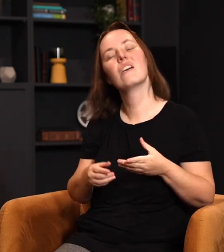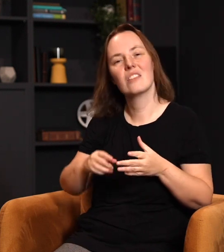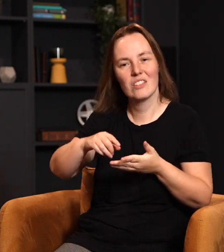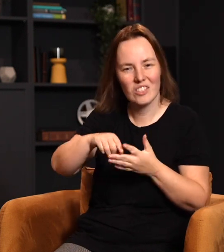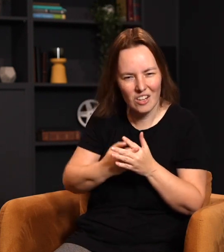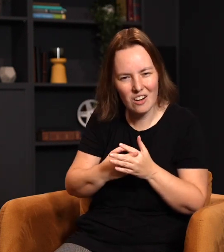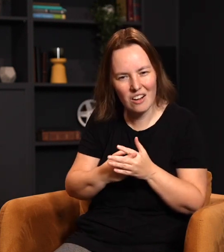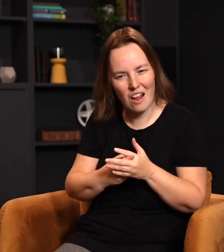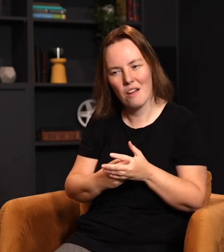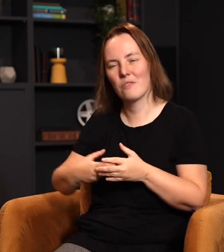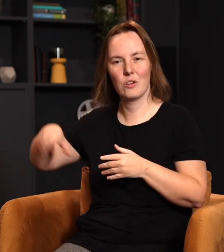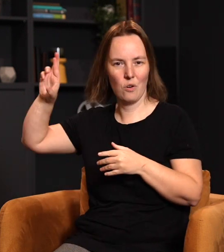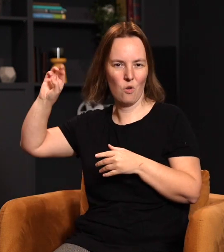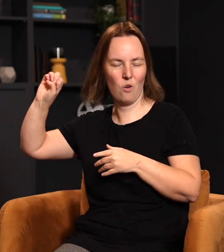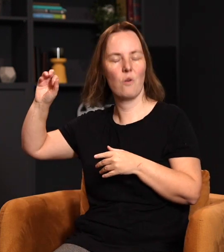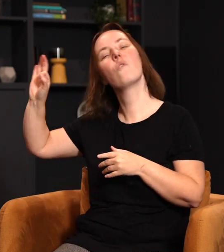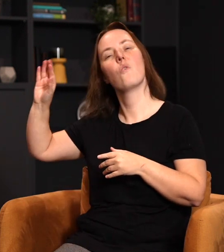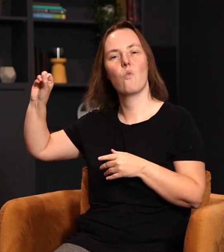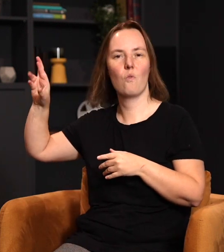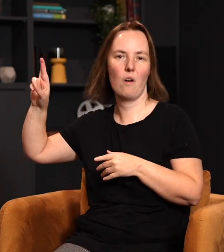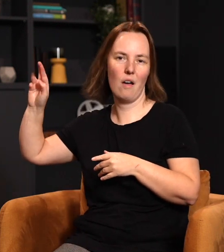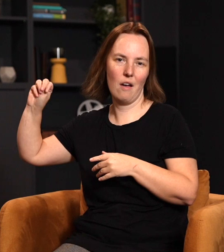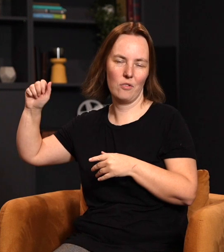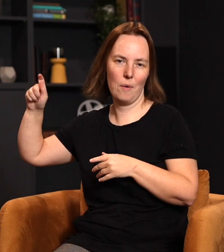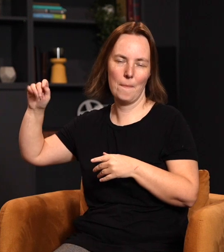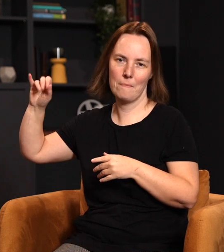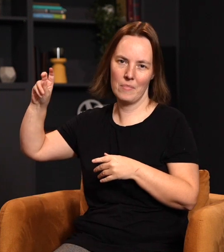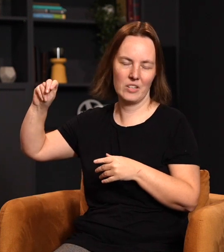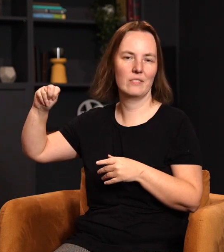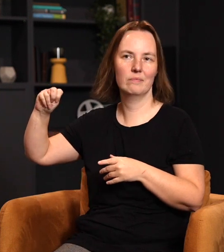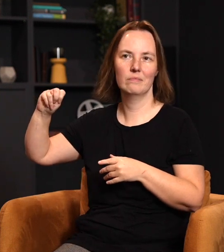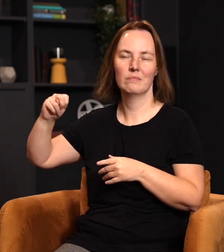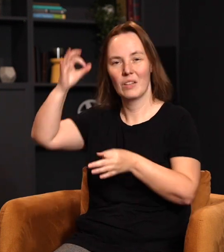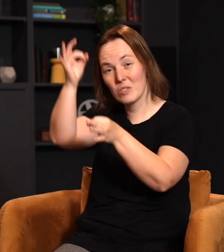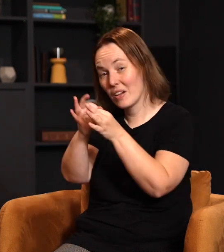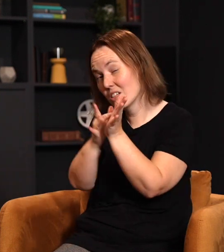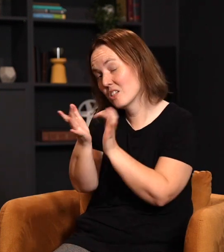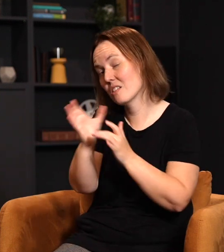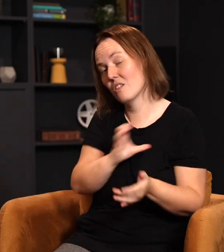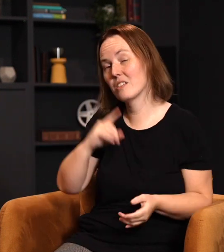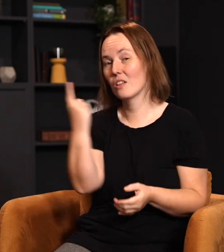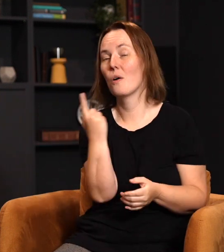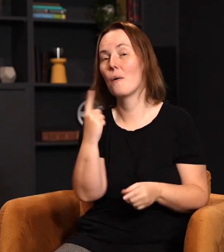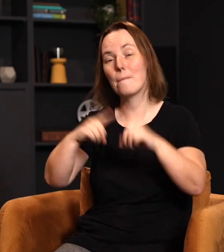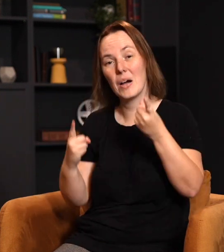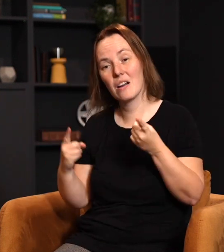the Reformation, in the church in the early 1500s, that at the heart of the Reformation was what doctrine? It was faith in Jesus Christ alone,